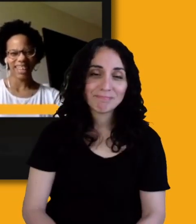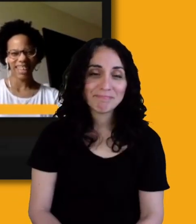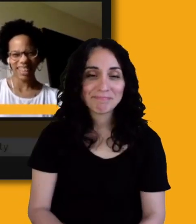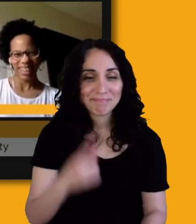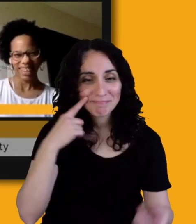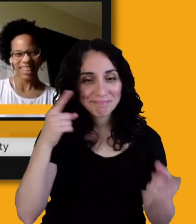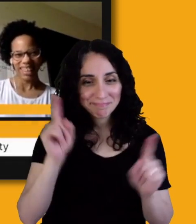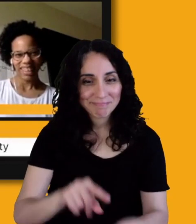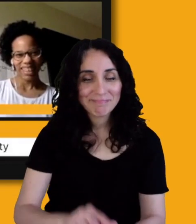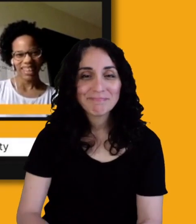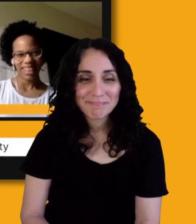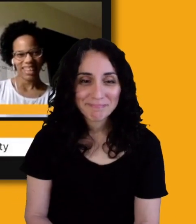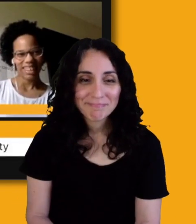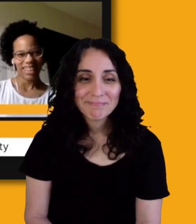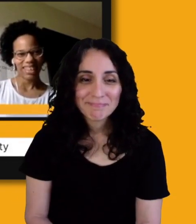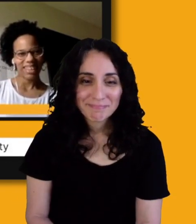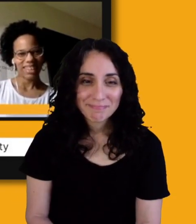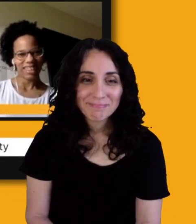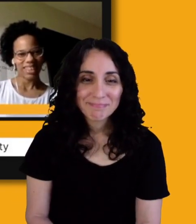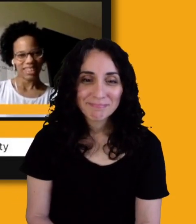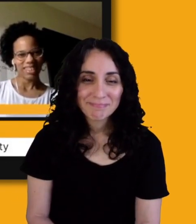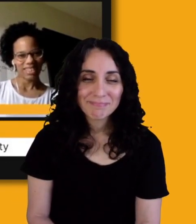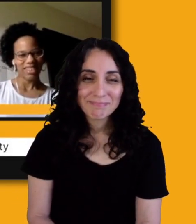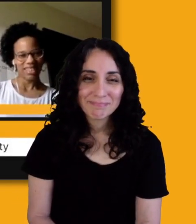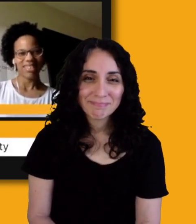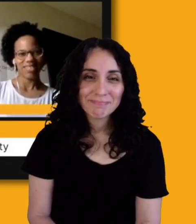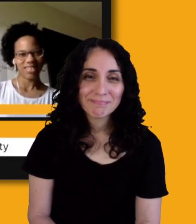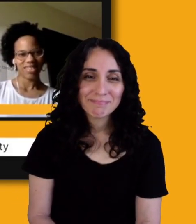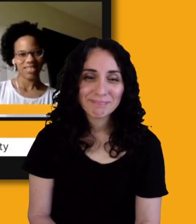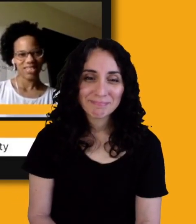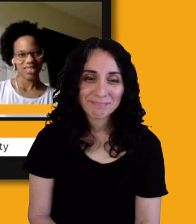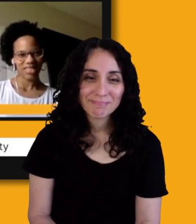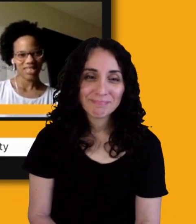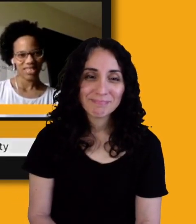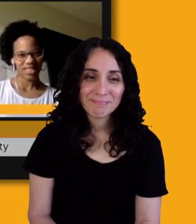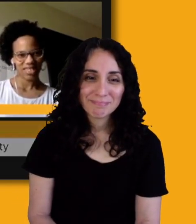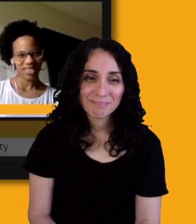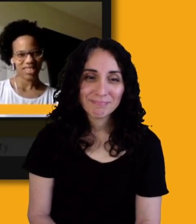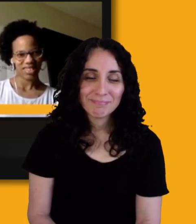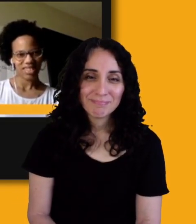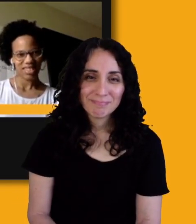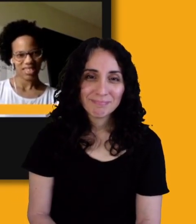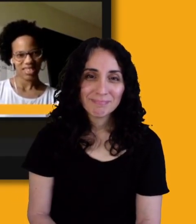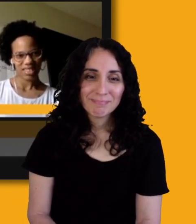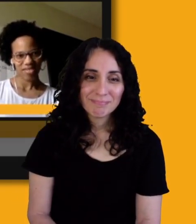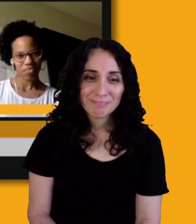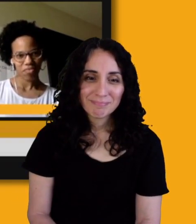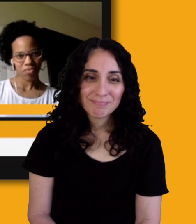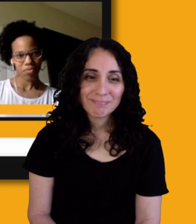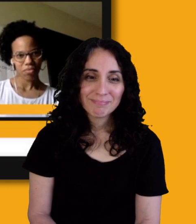Yeah. And I, I mean, as, as someone who has worked on all the, yeah,